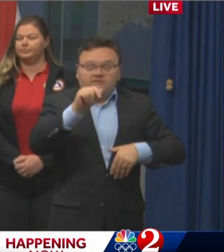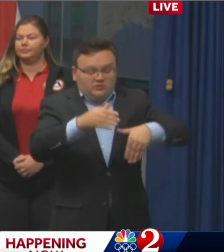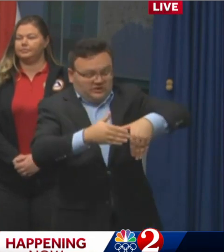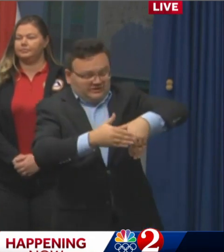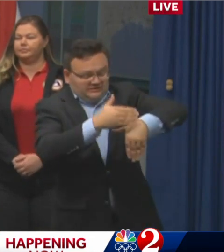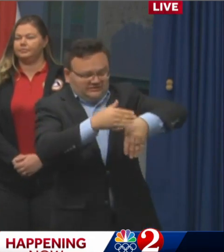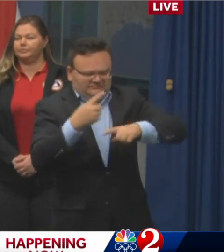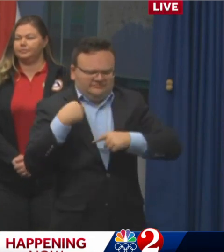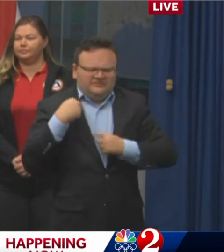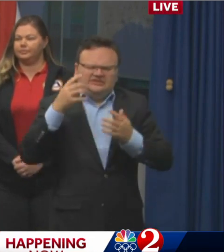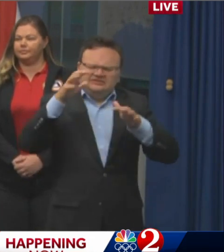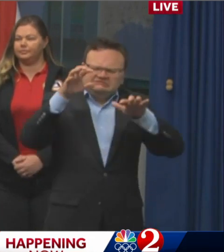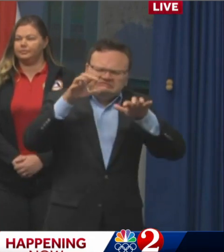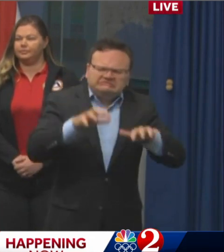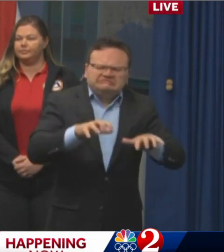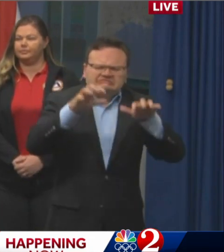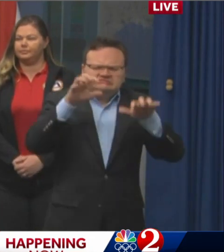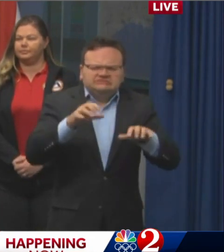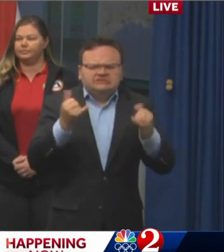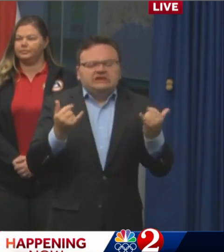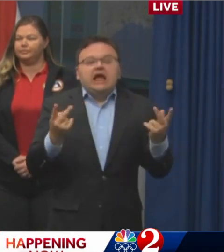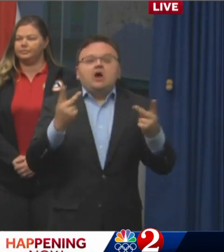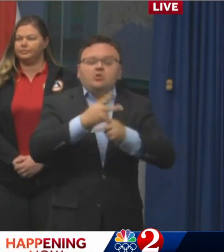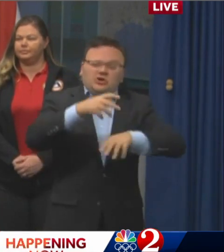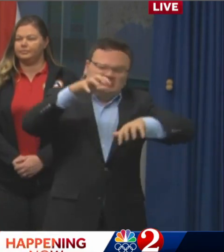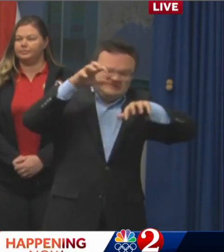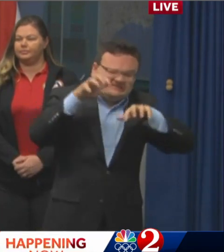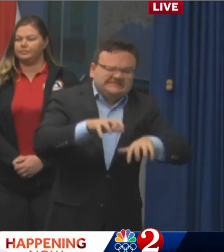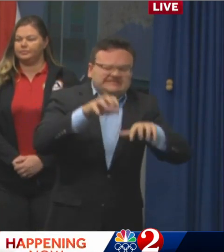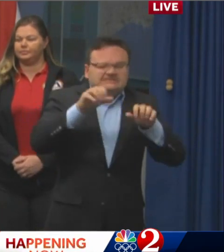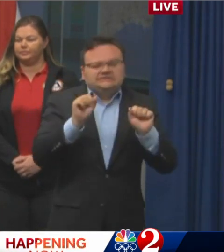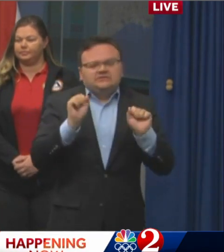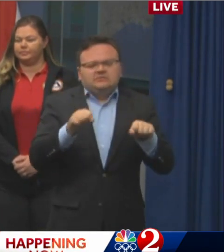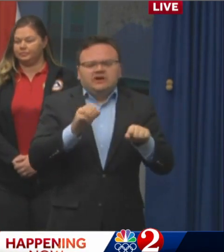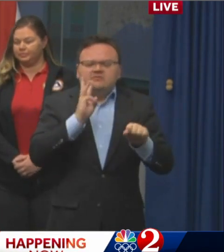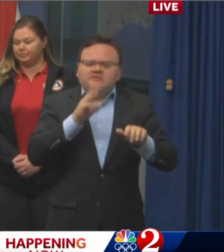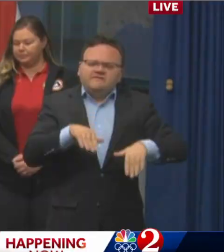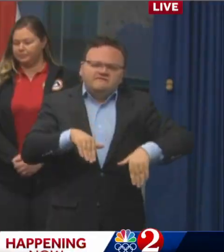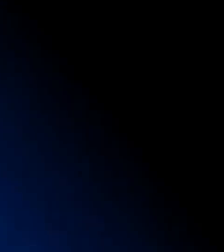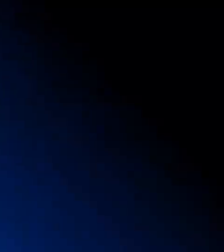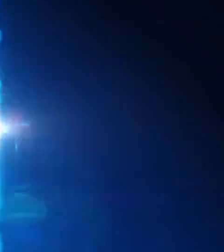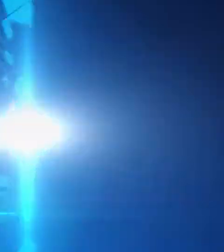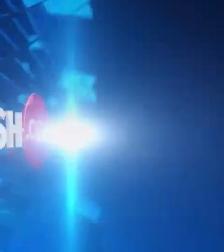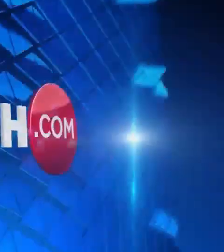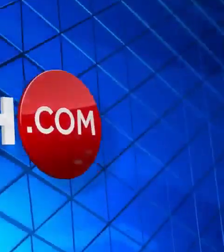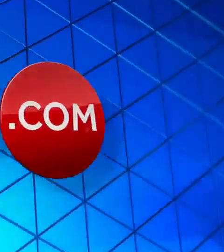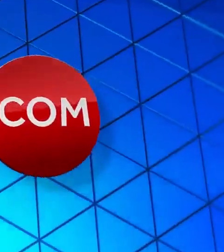the last couple of weeks. So this is going to dump a lot of rain on there and it's going to exacerbate any of those issues.